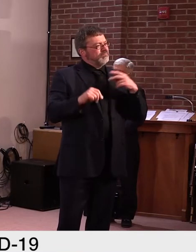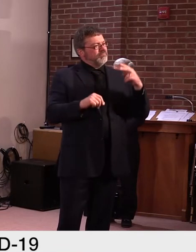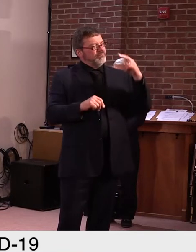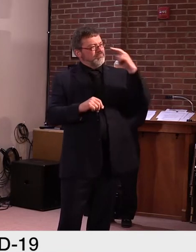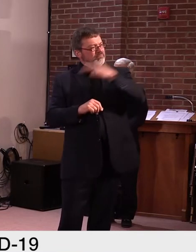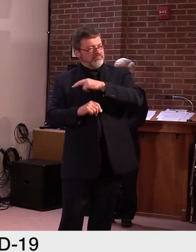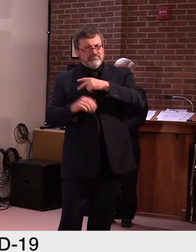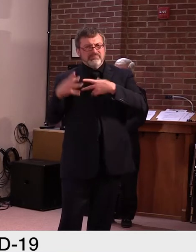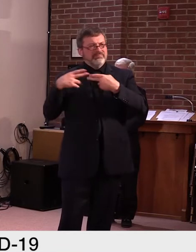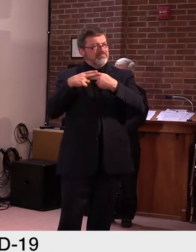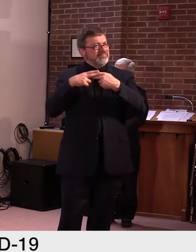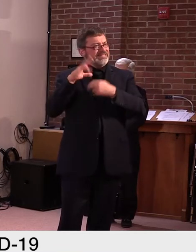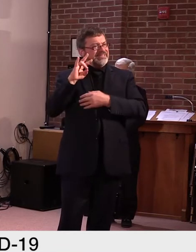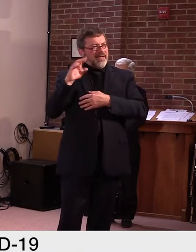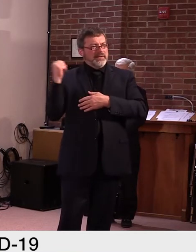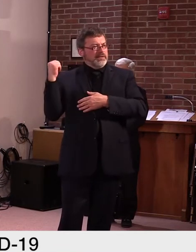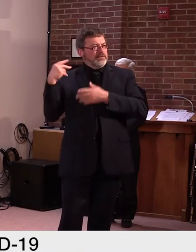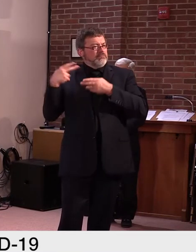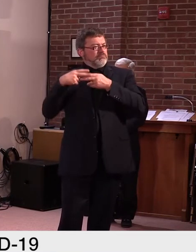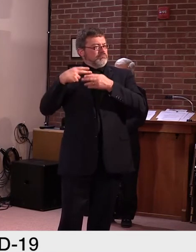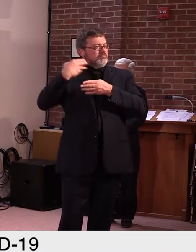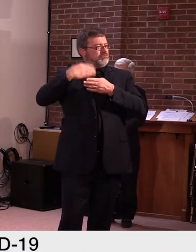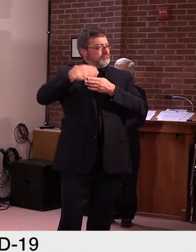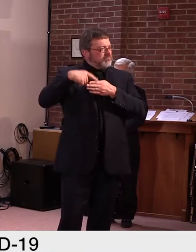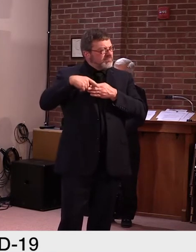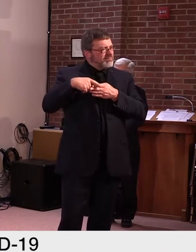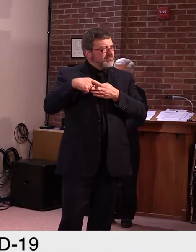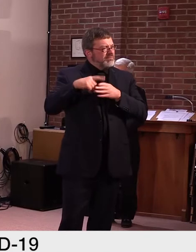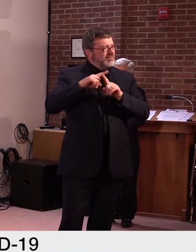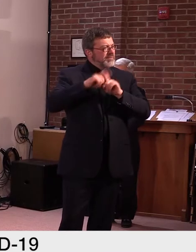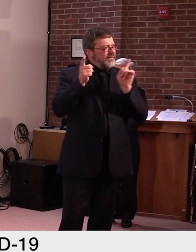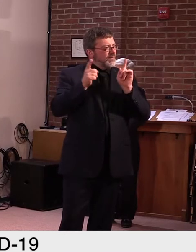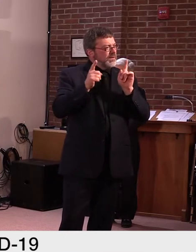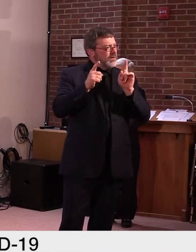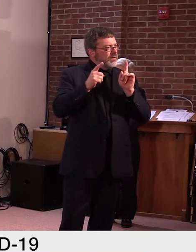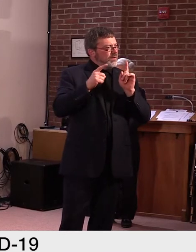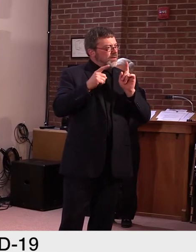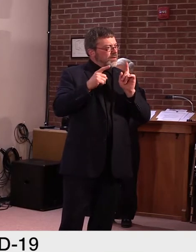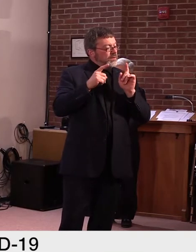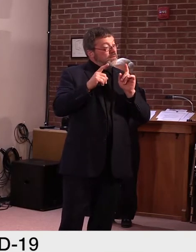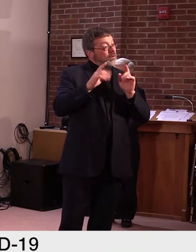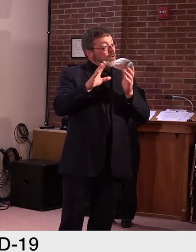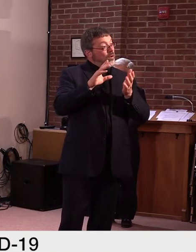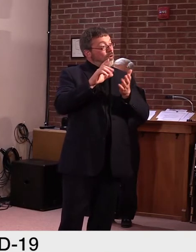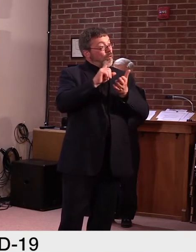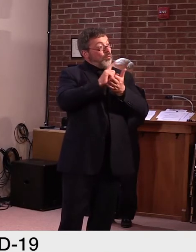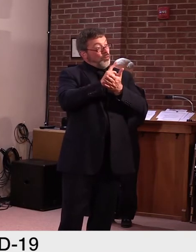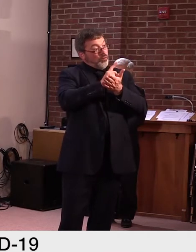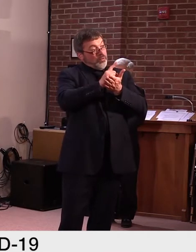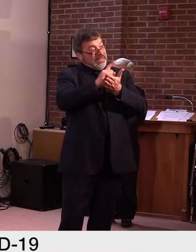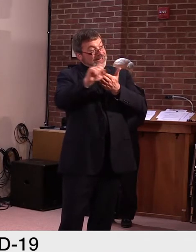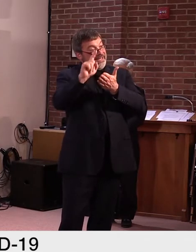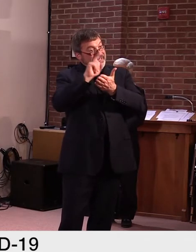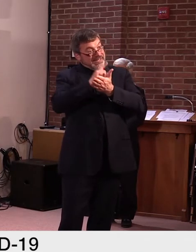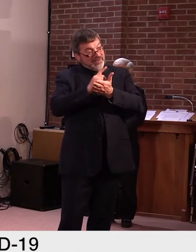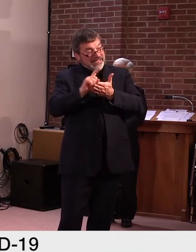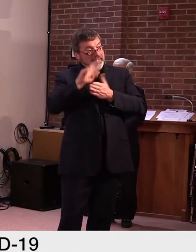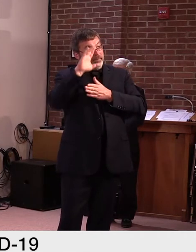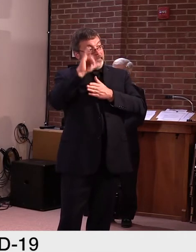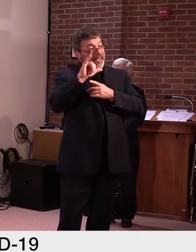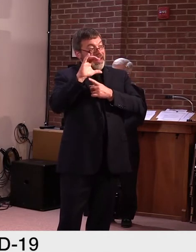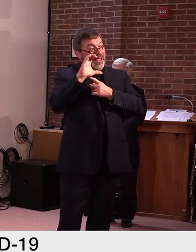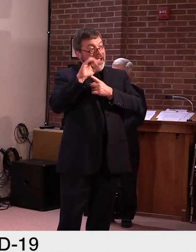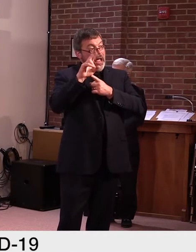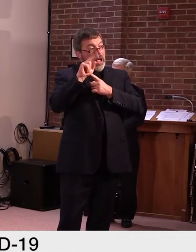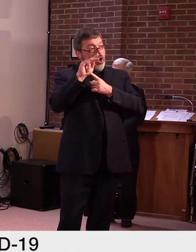showed earlier today, um, that shows weekly cases per county. We see that in Washington County where CrossFit Brook